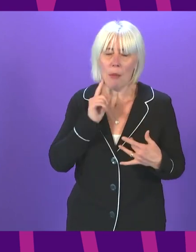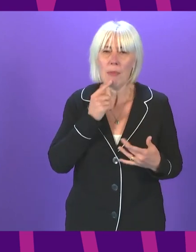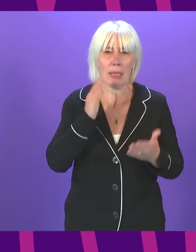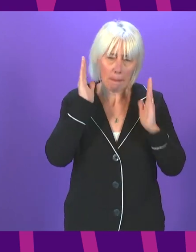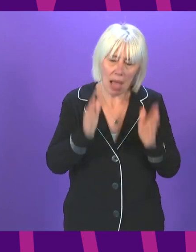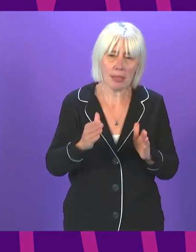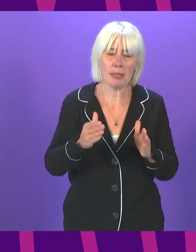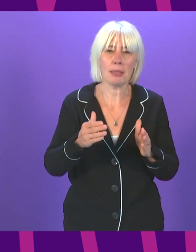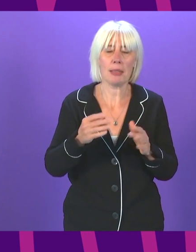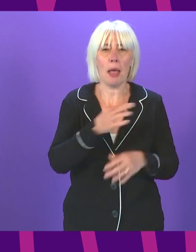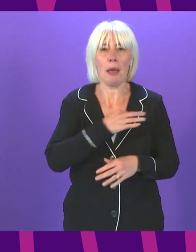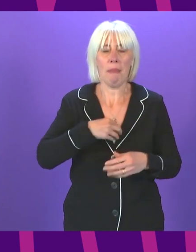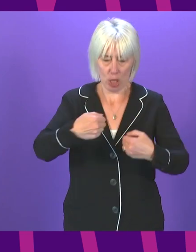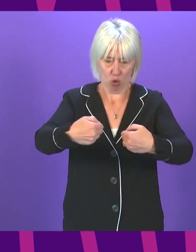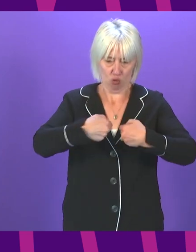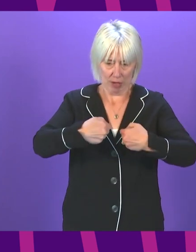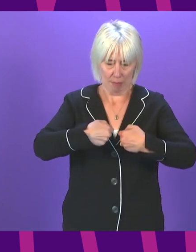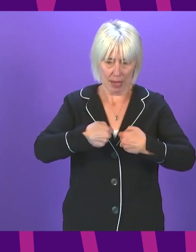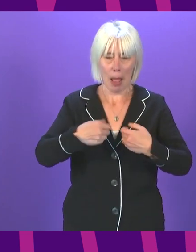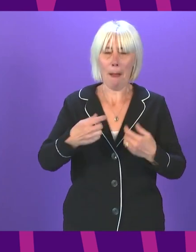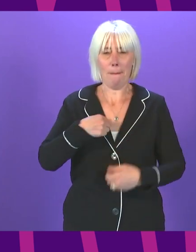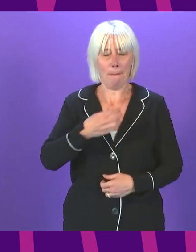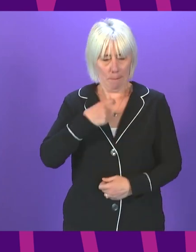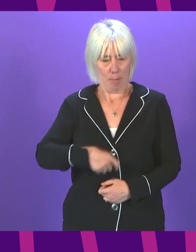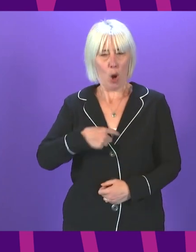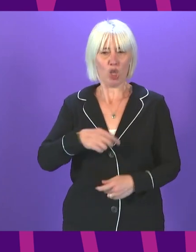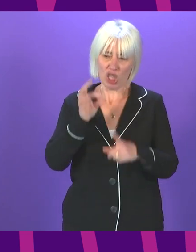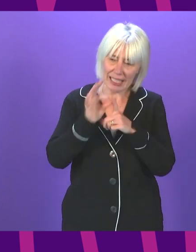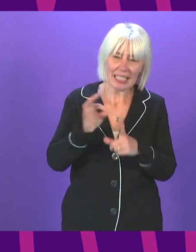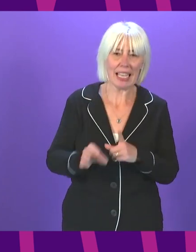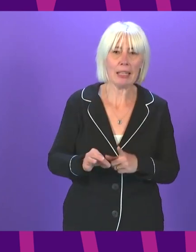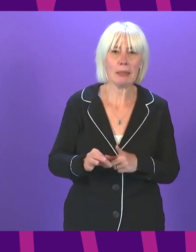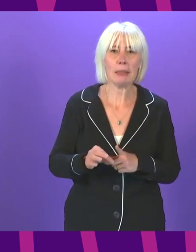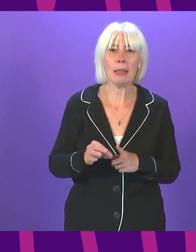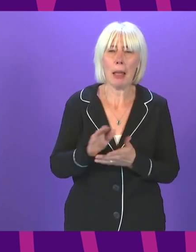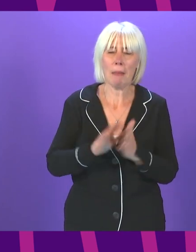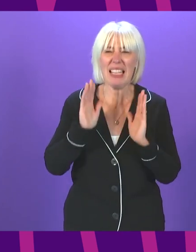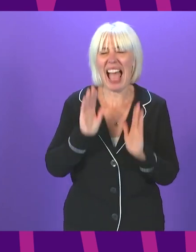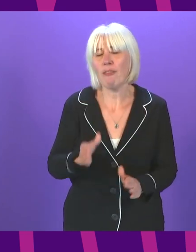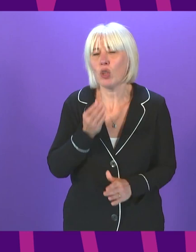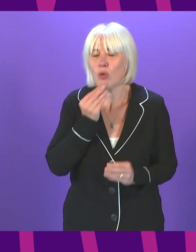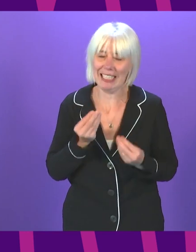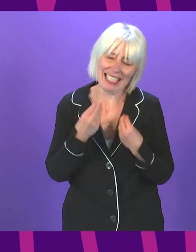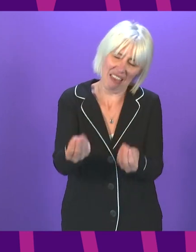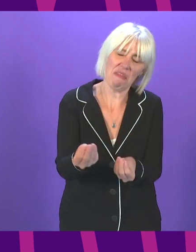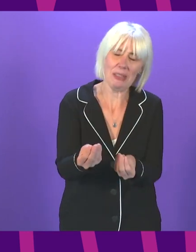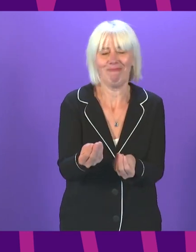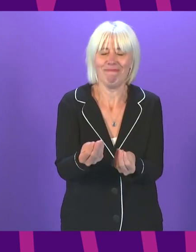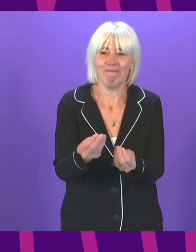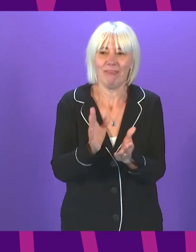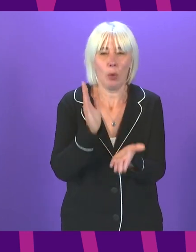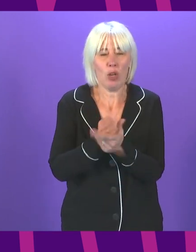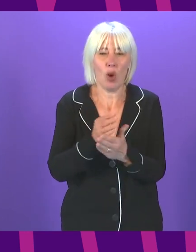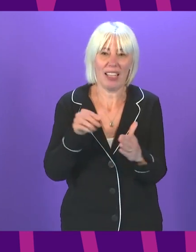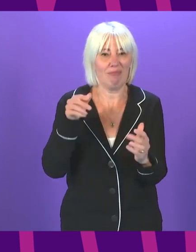receive medical treatment and then provide their personal data in order to access certain freedoms. This is an illiberal step. Other